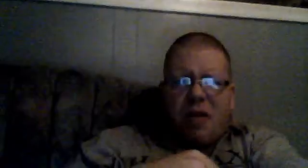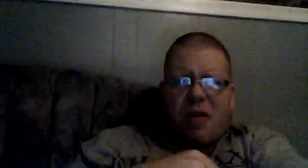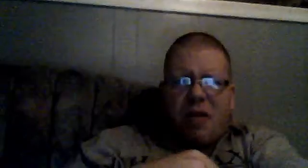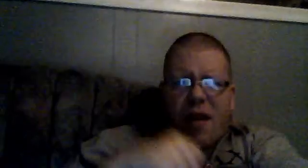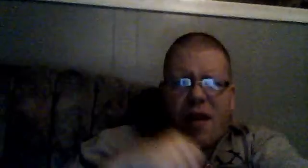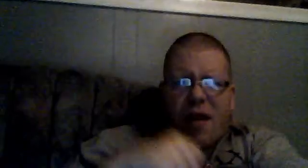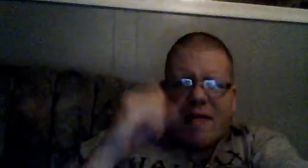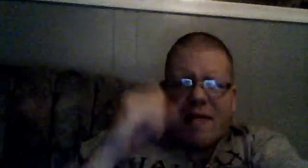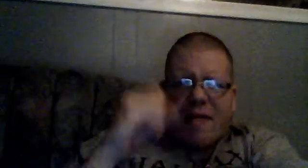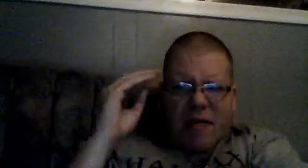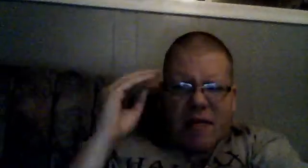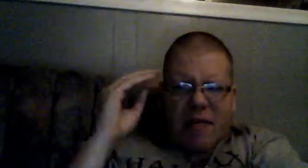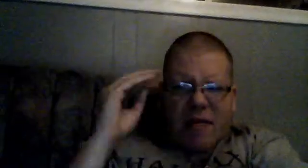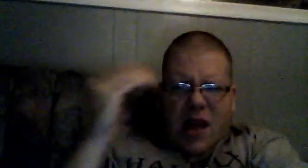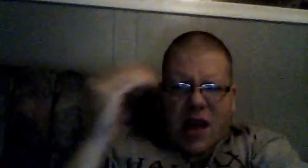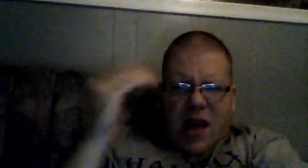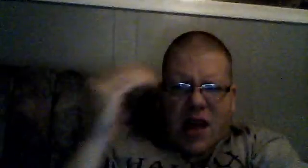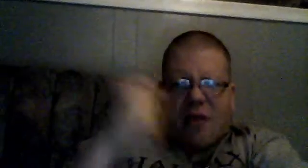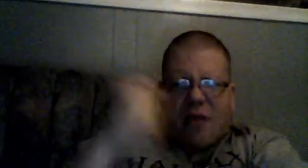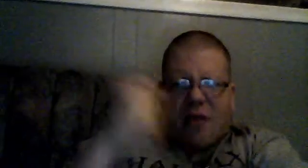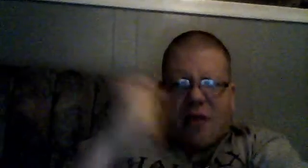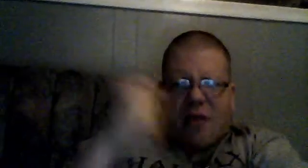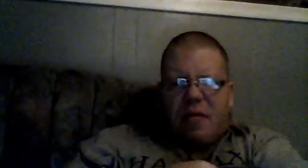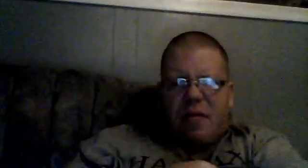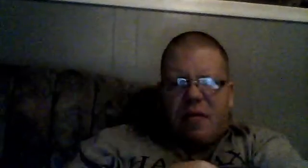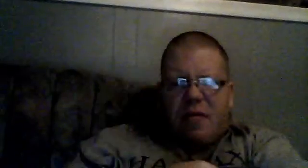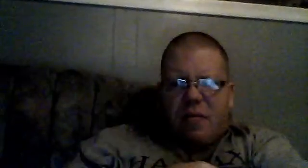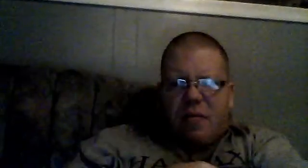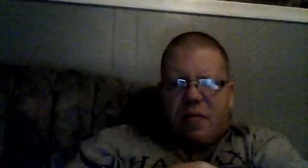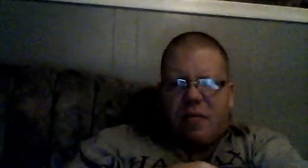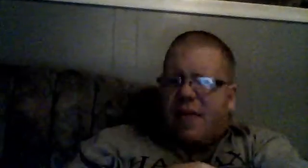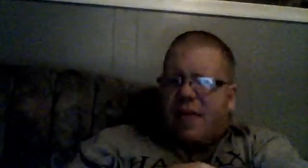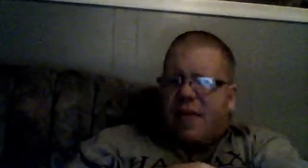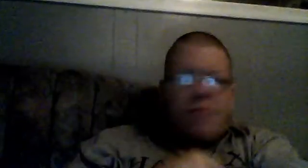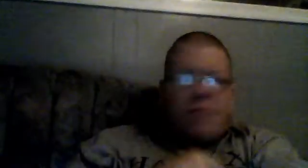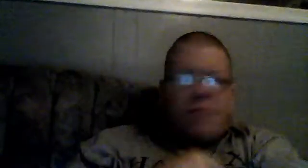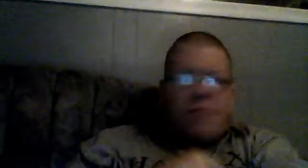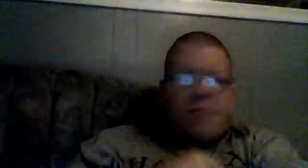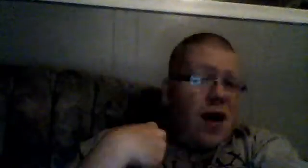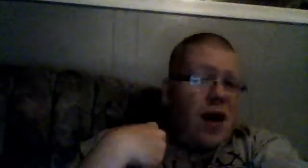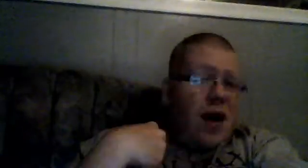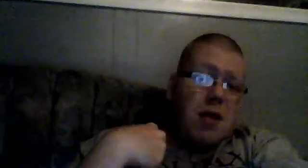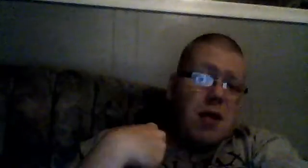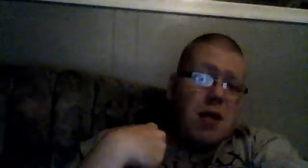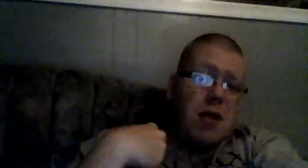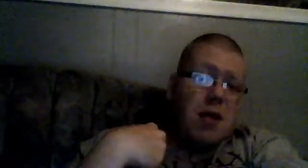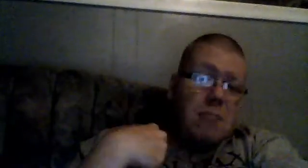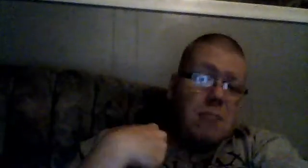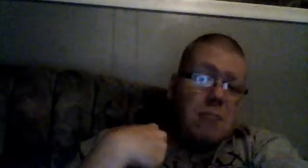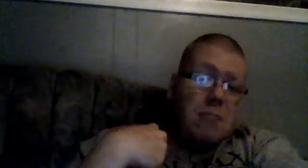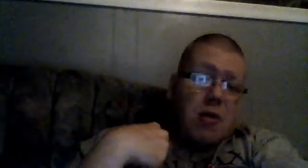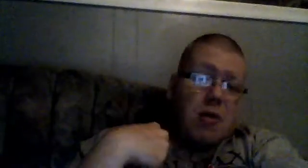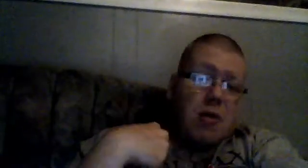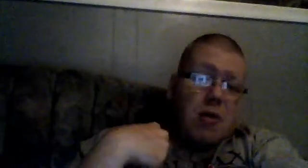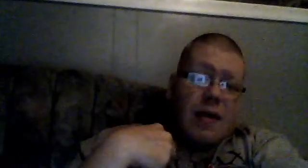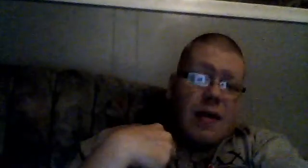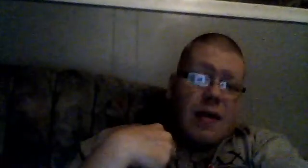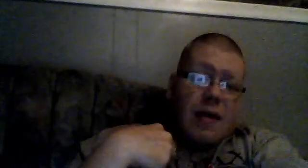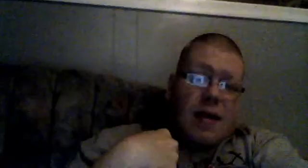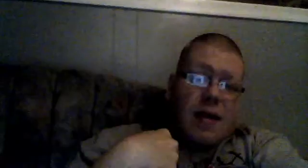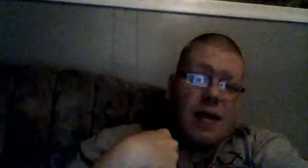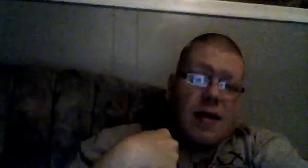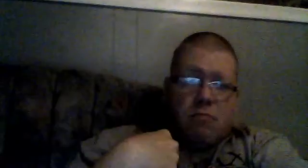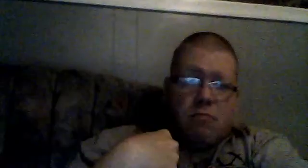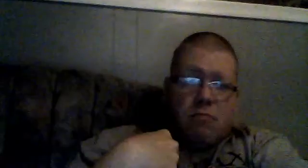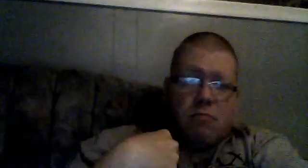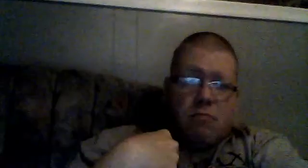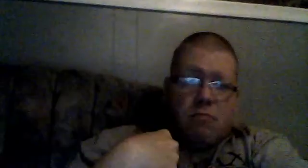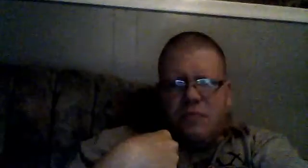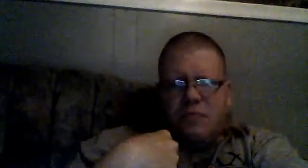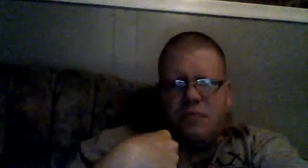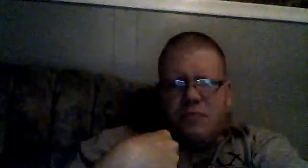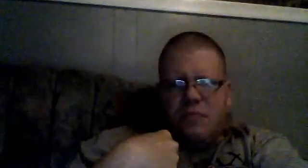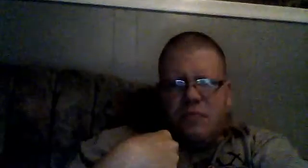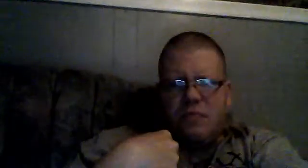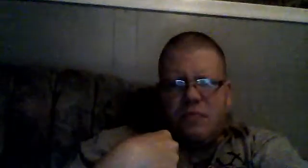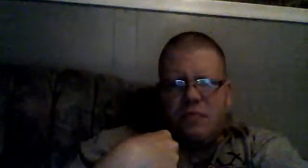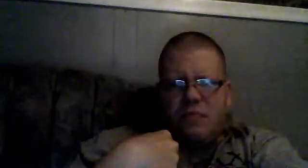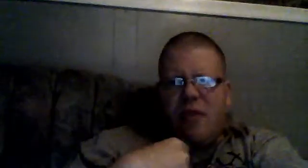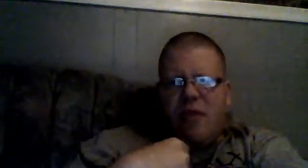always so glamorous, you see, if I, or Aunt did, Survivor will